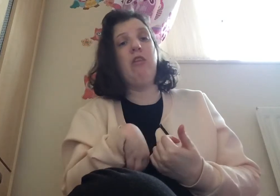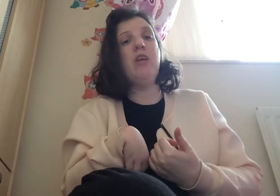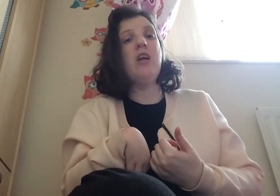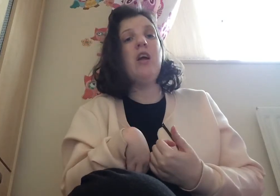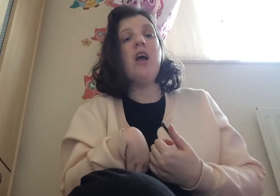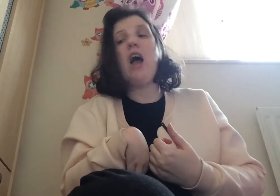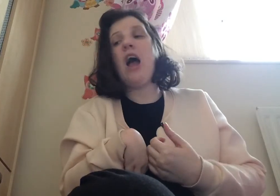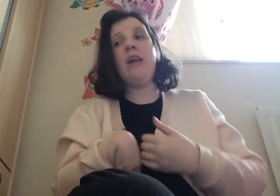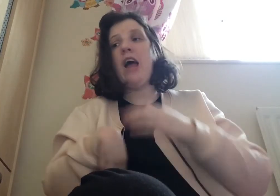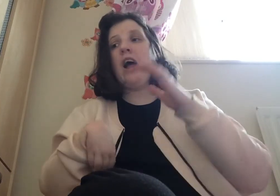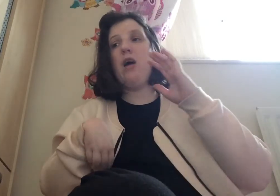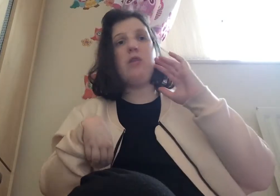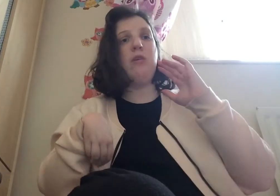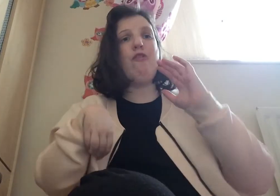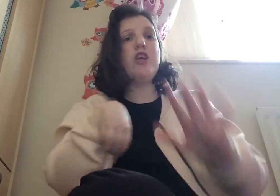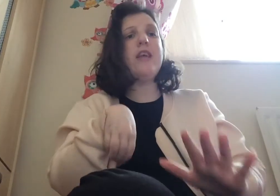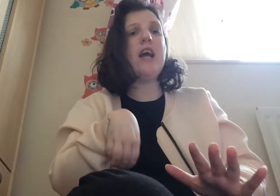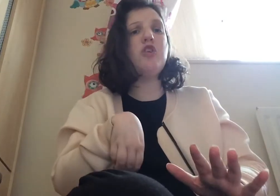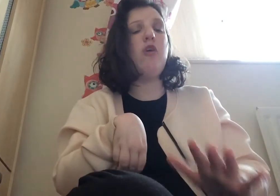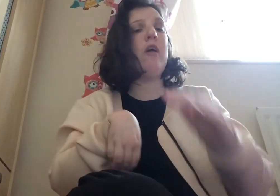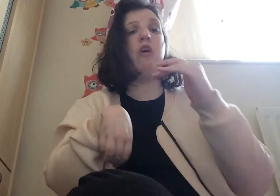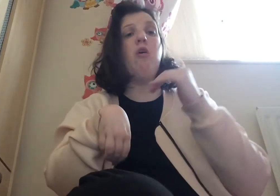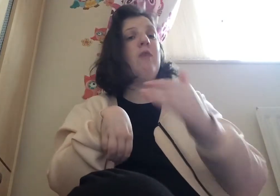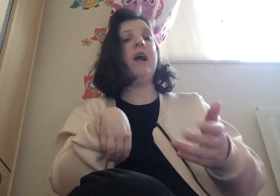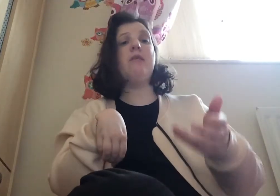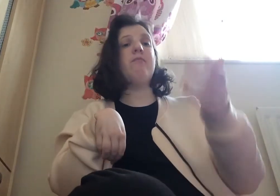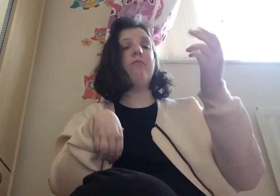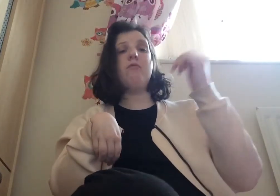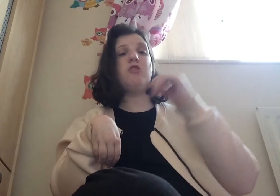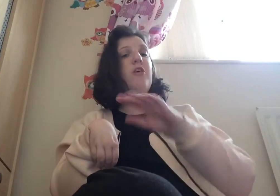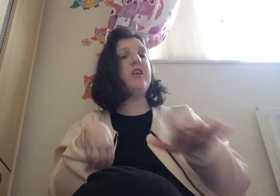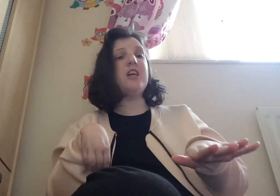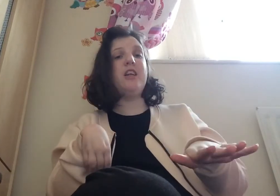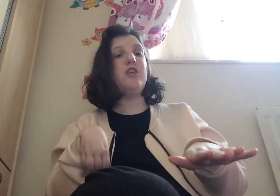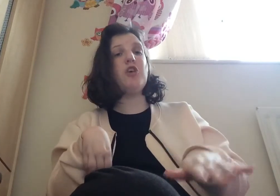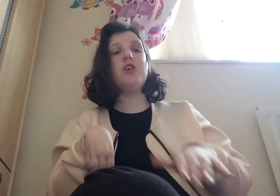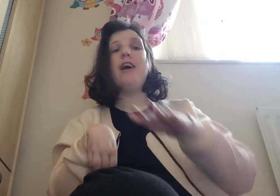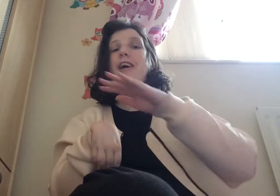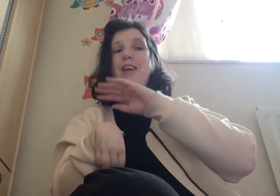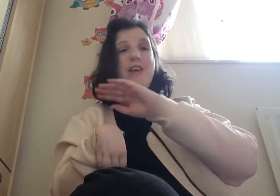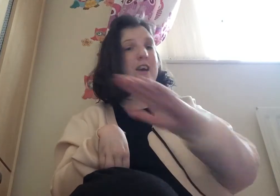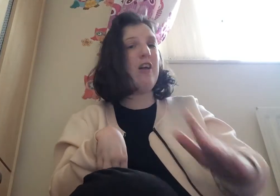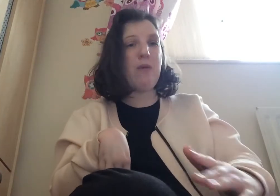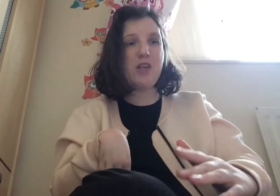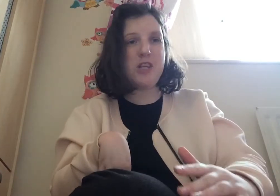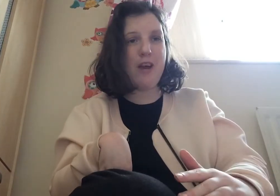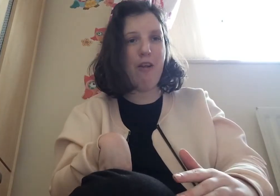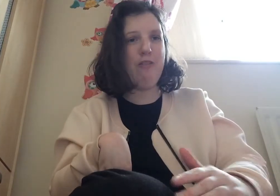and i the first day i saw her i thought right sorry jacqueline josser you're out of the picture now love